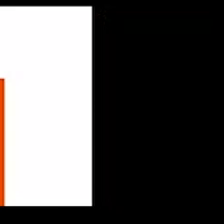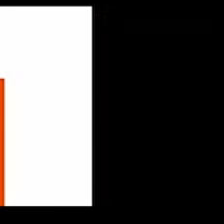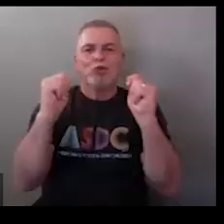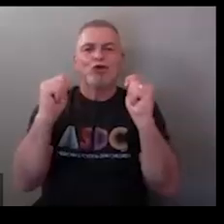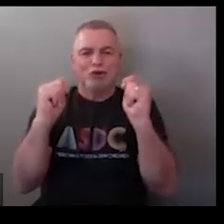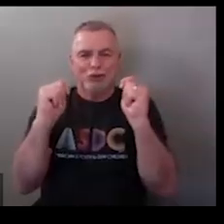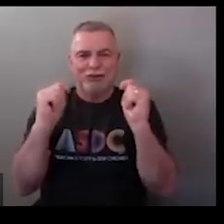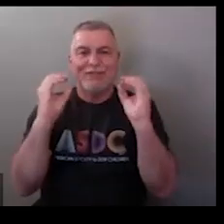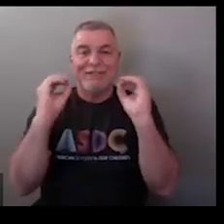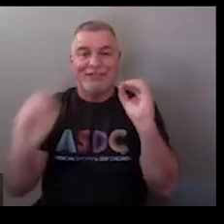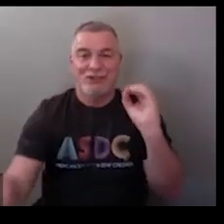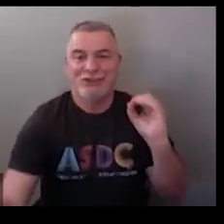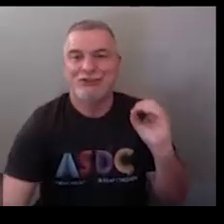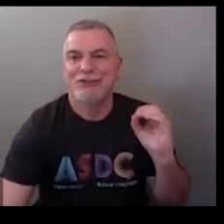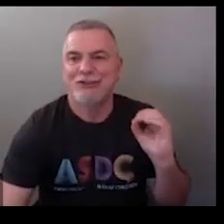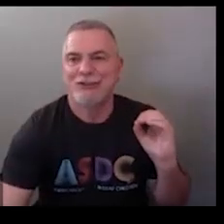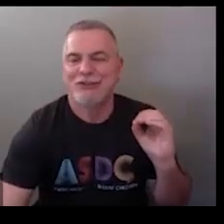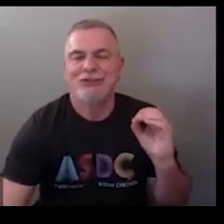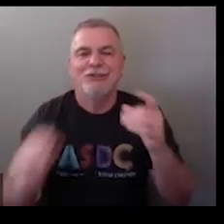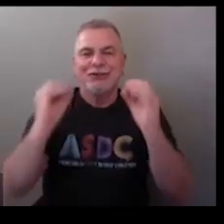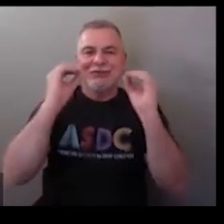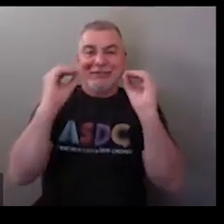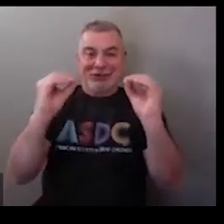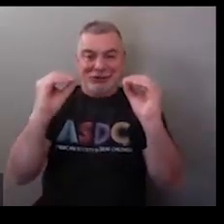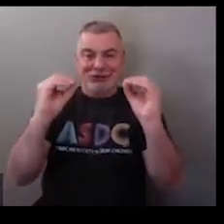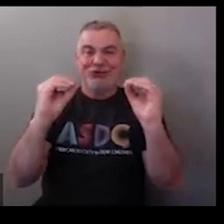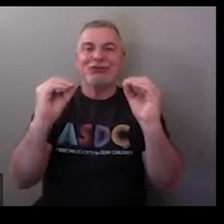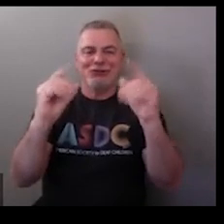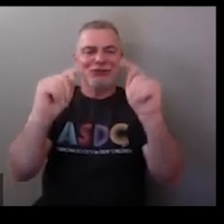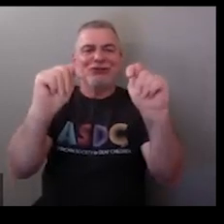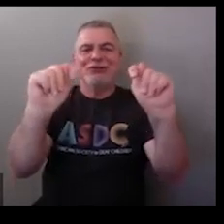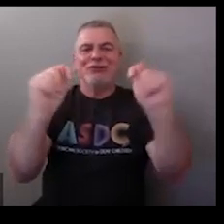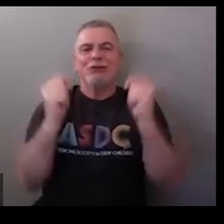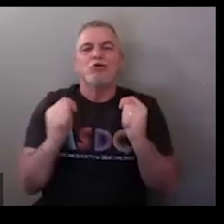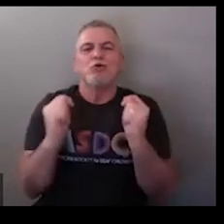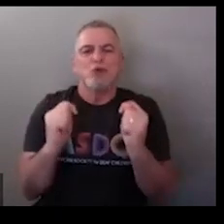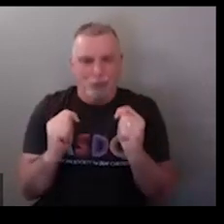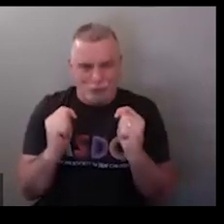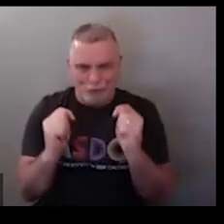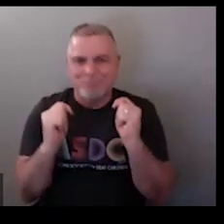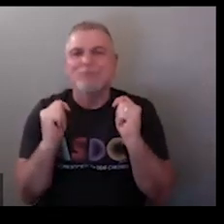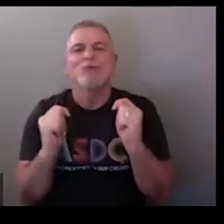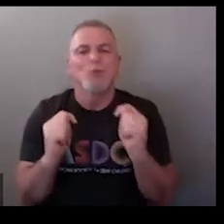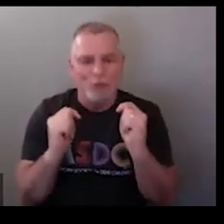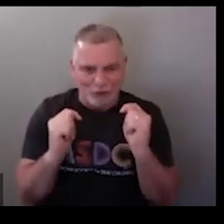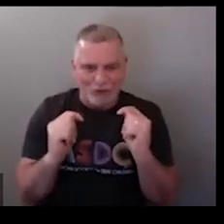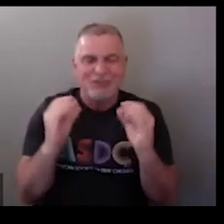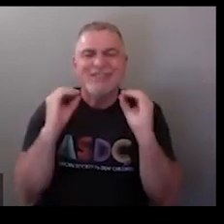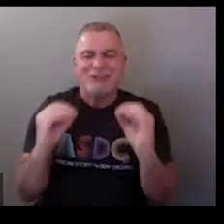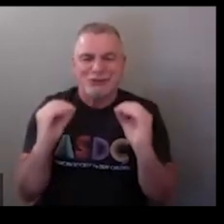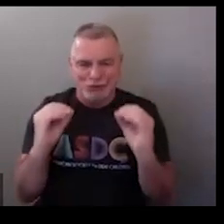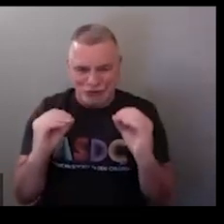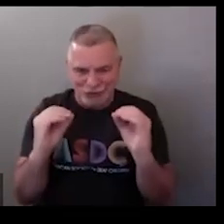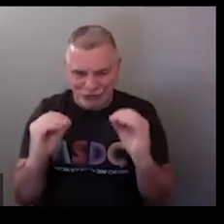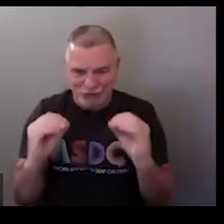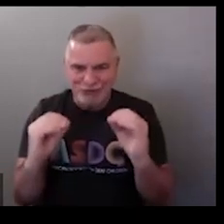okay so t hand shapes again same movement same location as teach with a t hand shape to signify that it's a